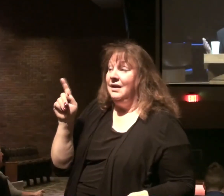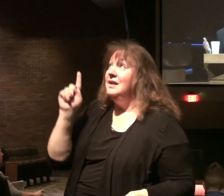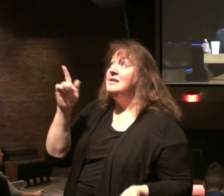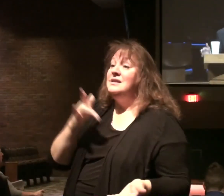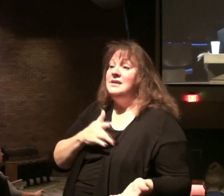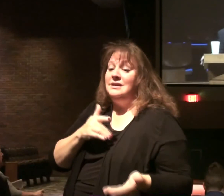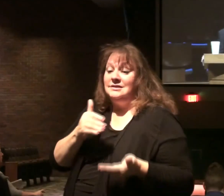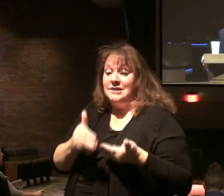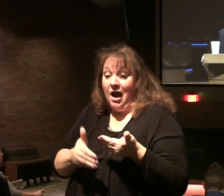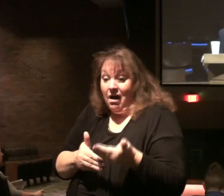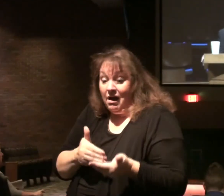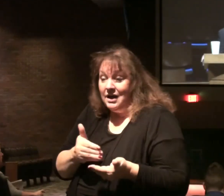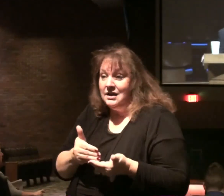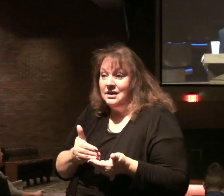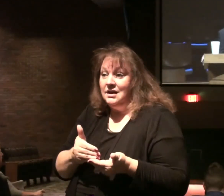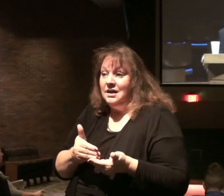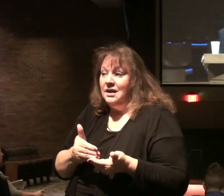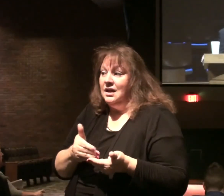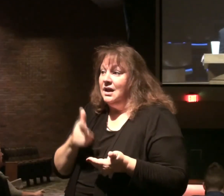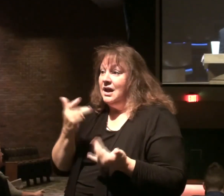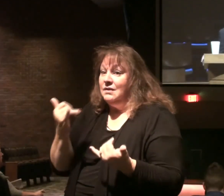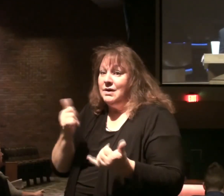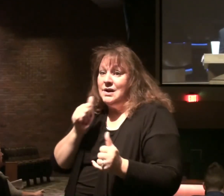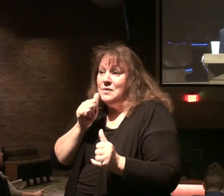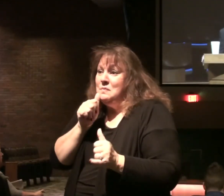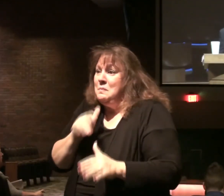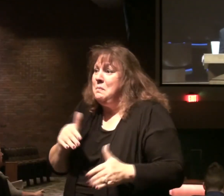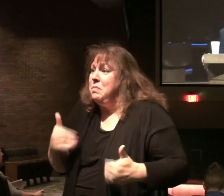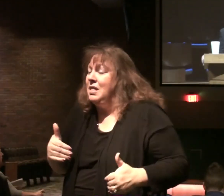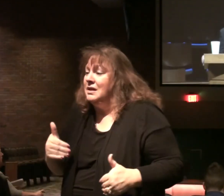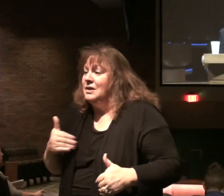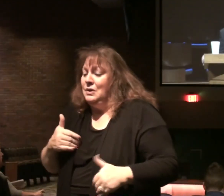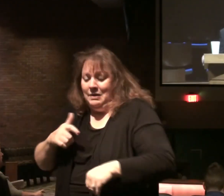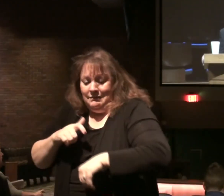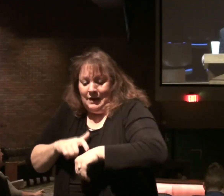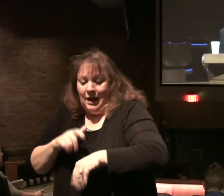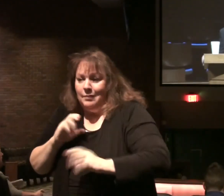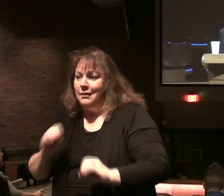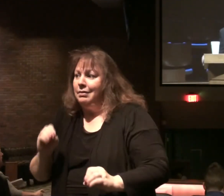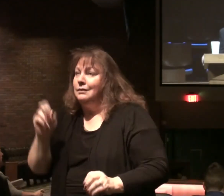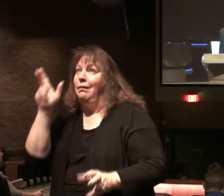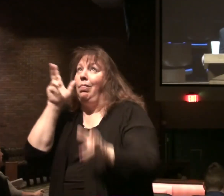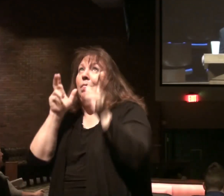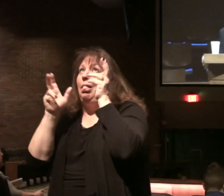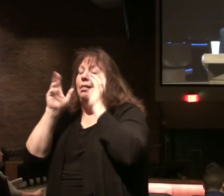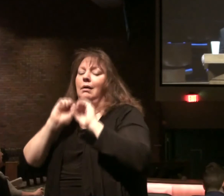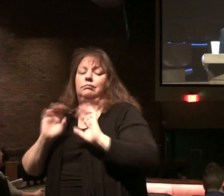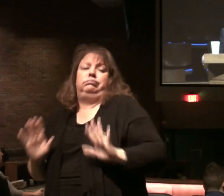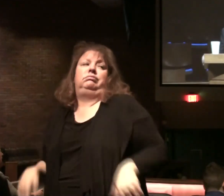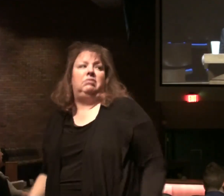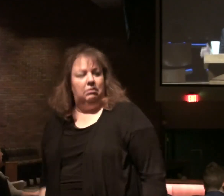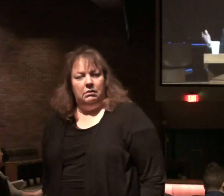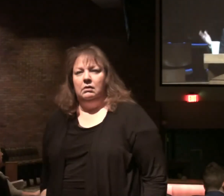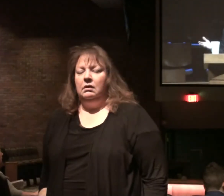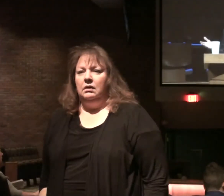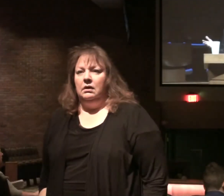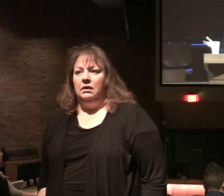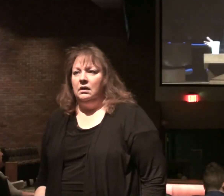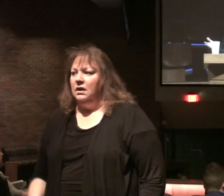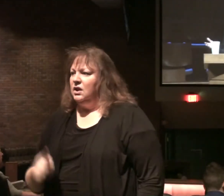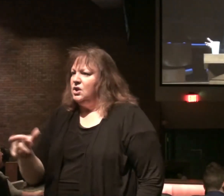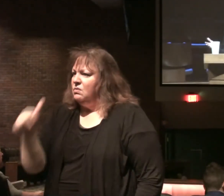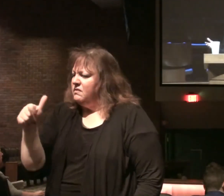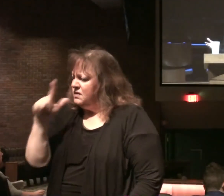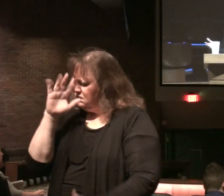gracious things. You're blessed so much. You hardly have time to listen to him. And you won't believe.